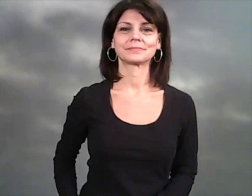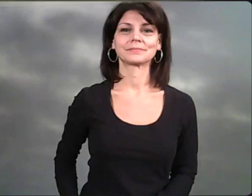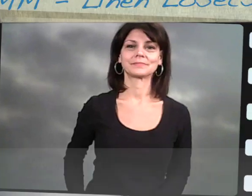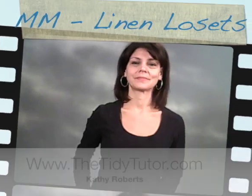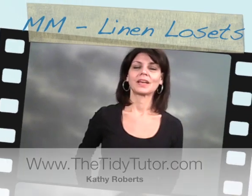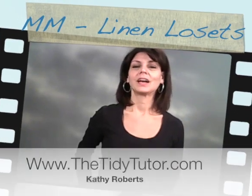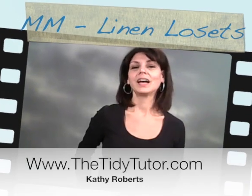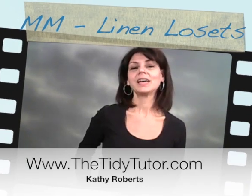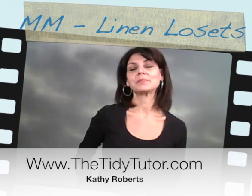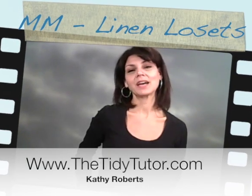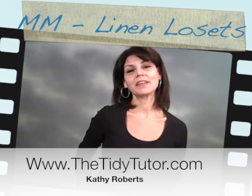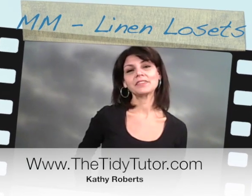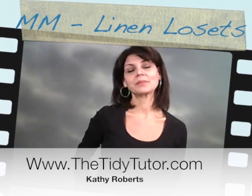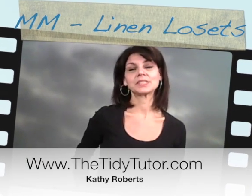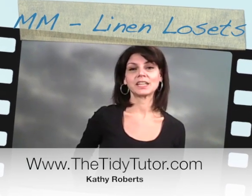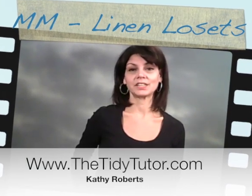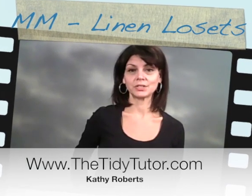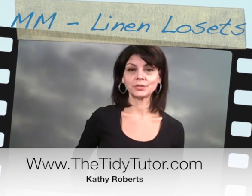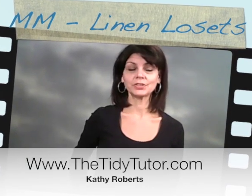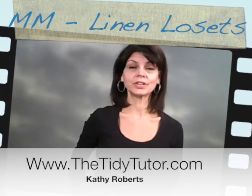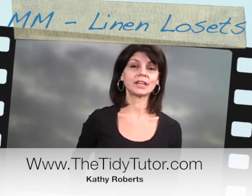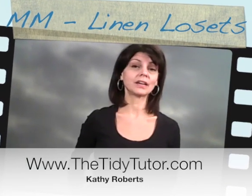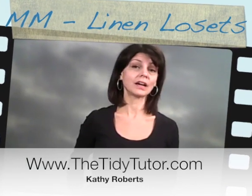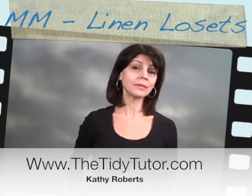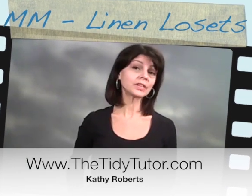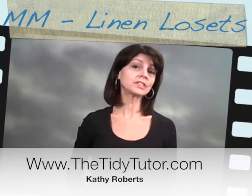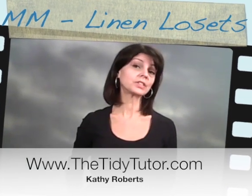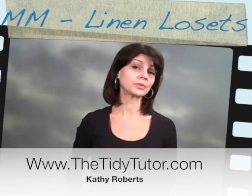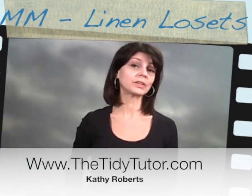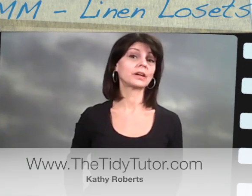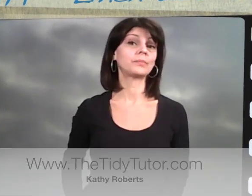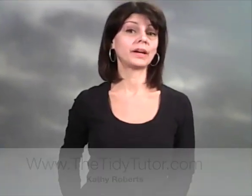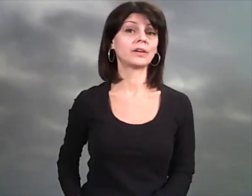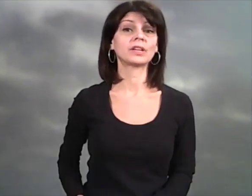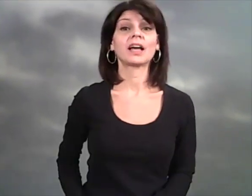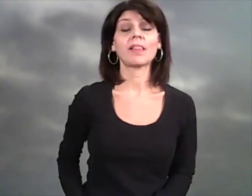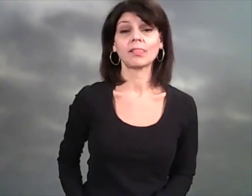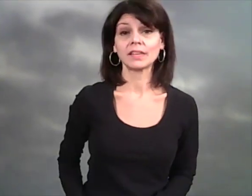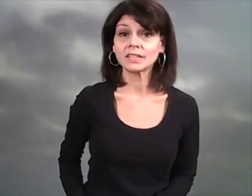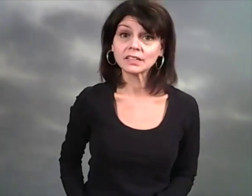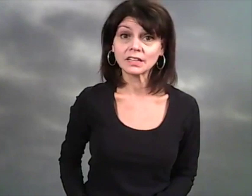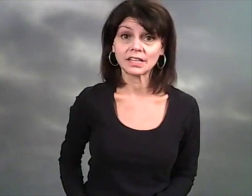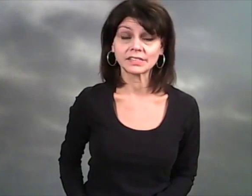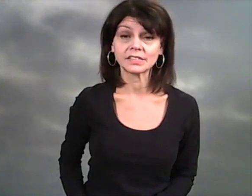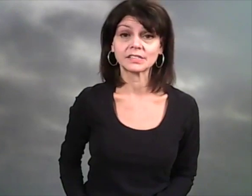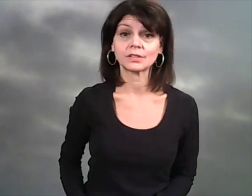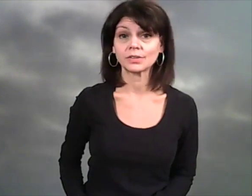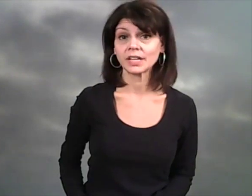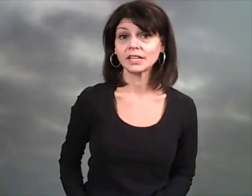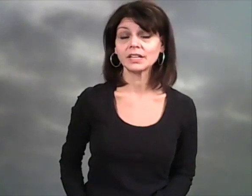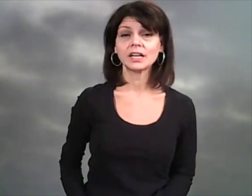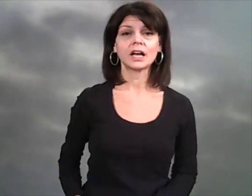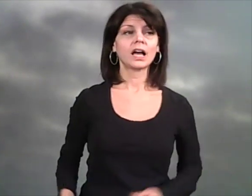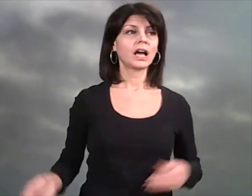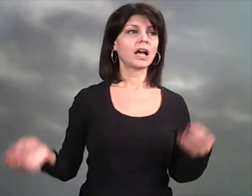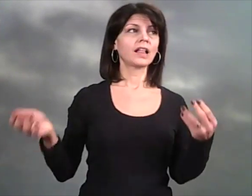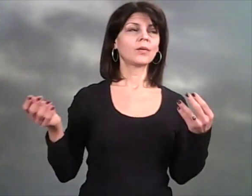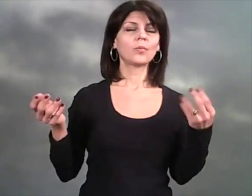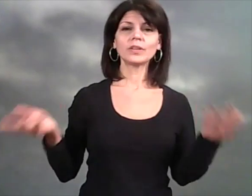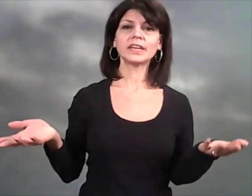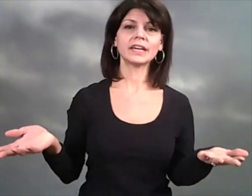Hey, I'm Kathy, I'm the Tidy Tudor, and I'm going to talk about linen closets, okay? What